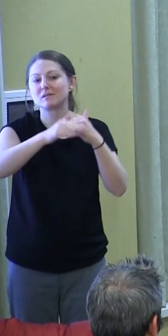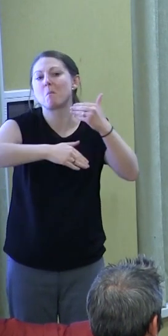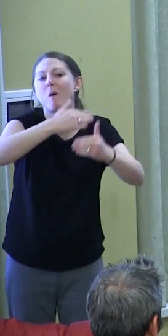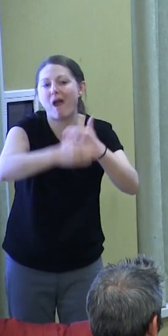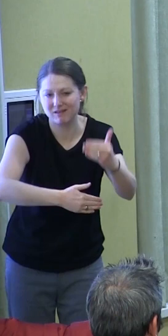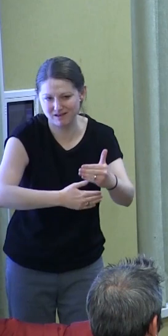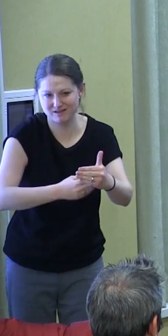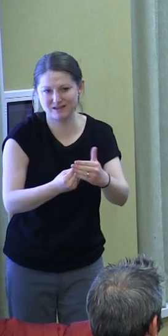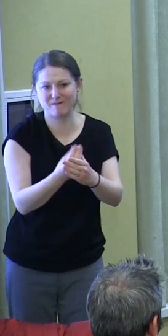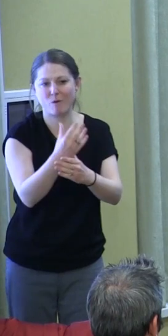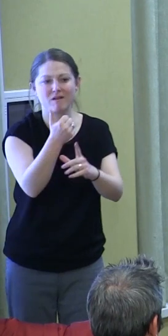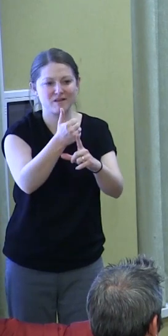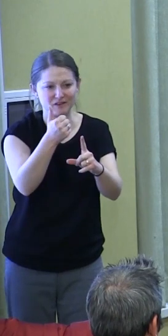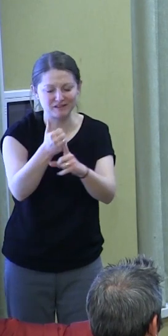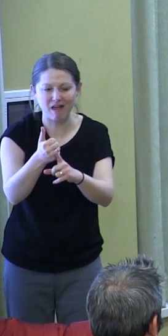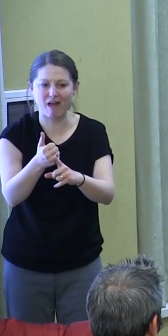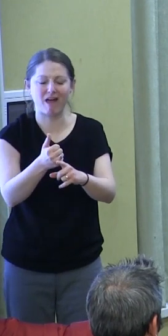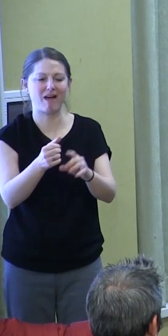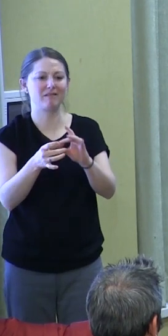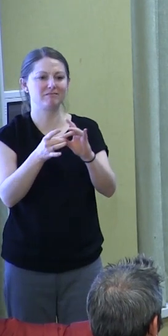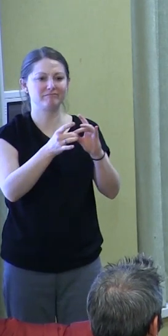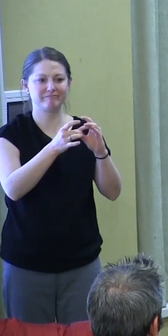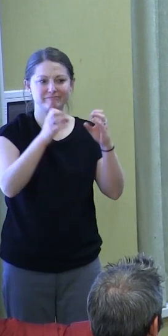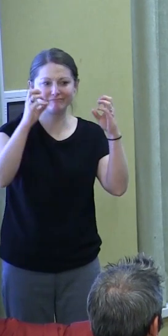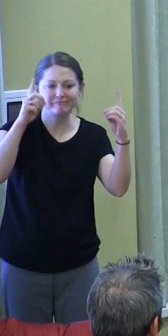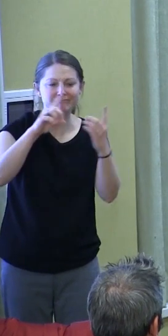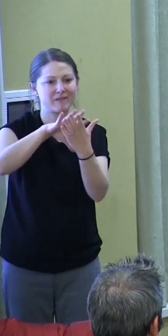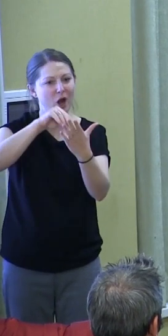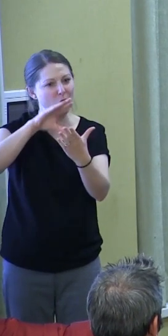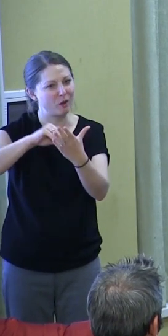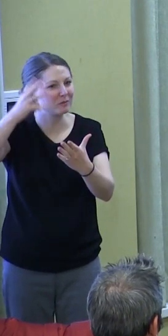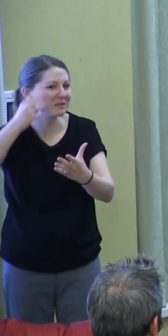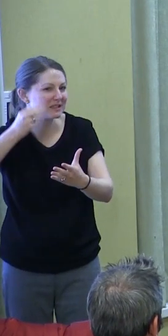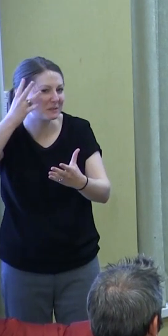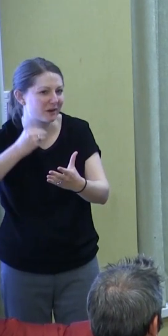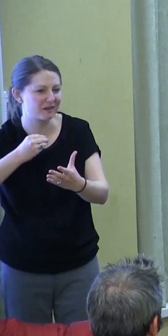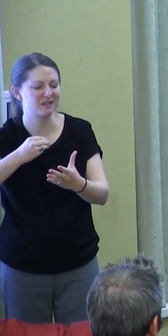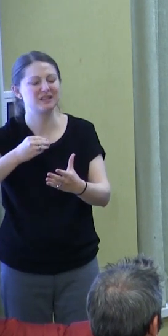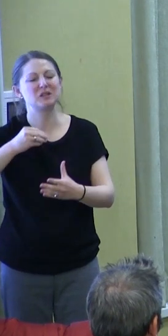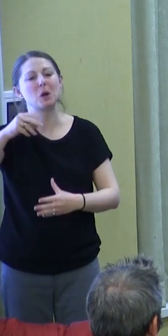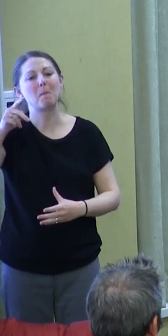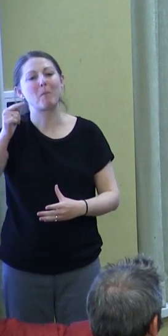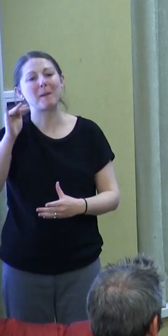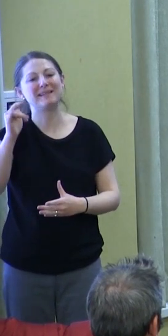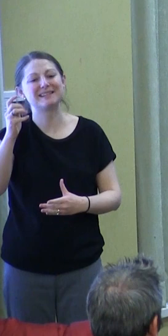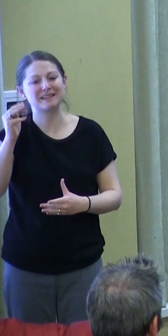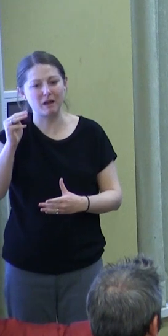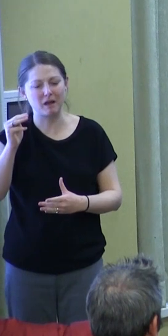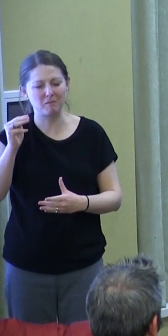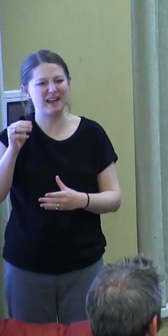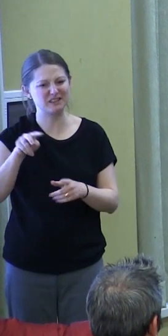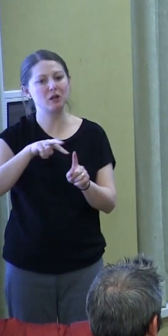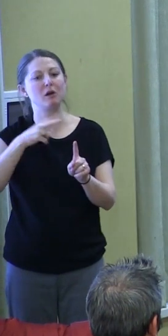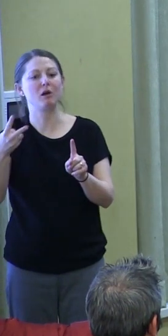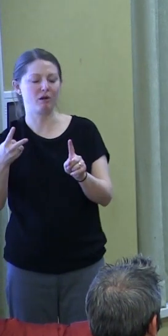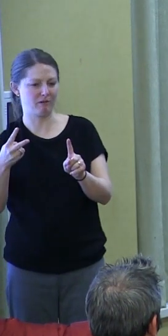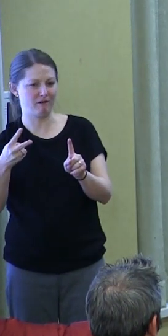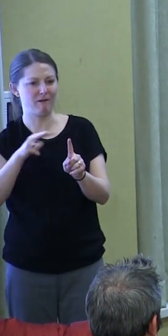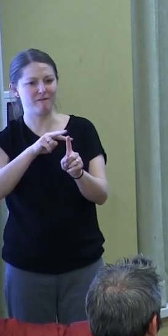growing as itself educative and worthwhile. So pragmatism's alternative view of growth doesn't